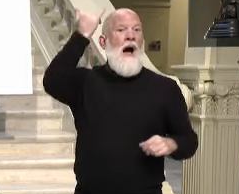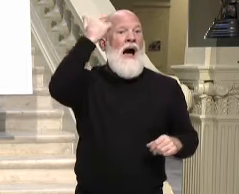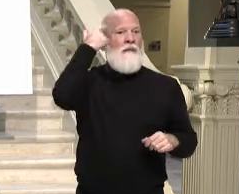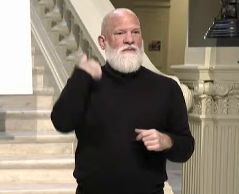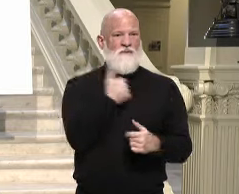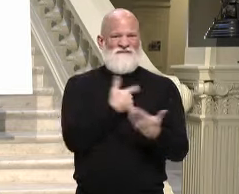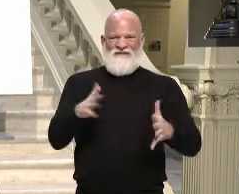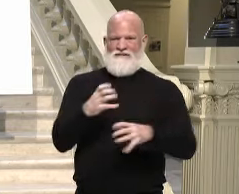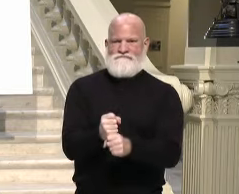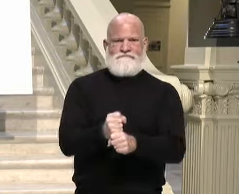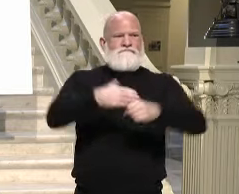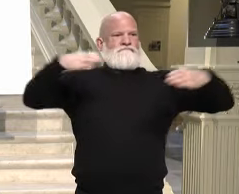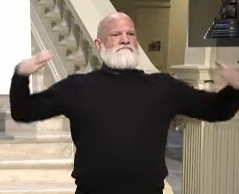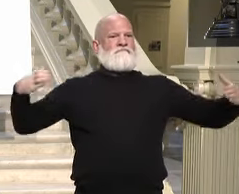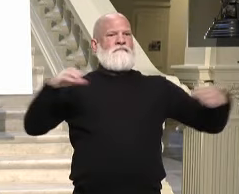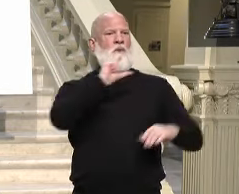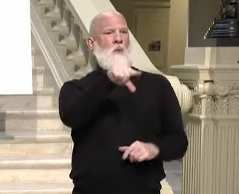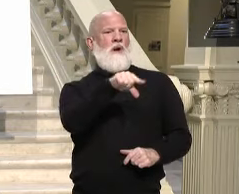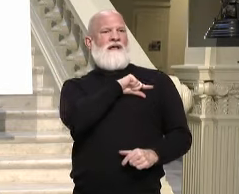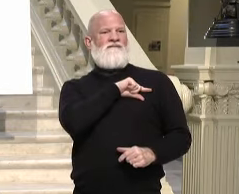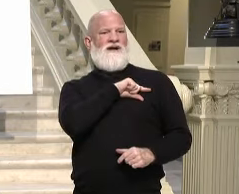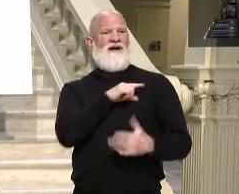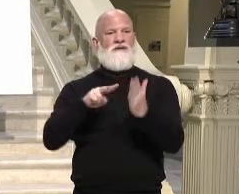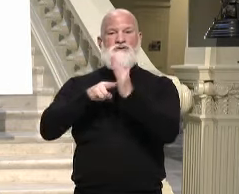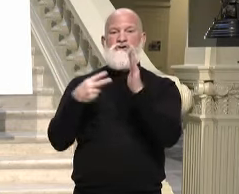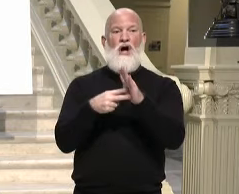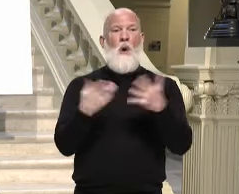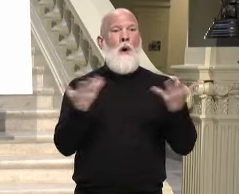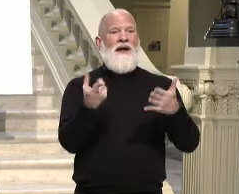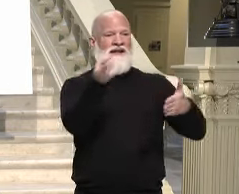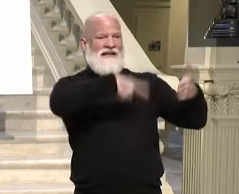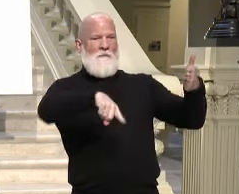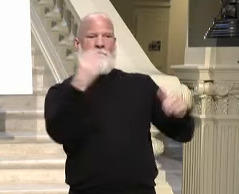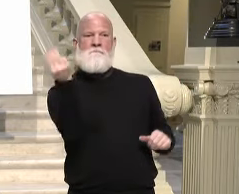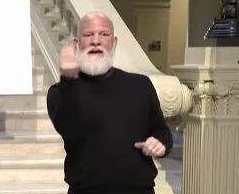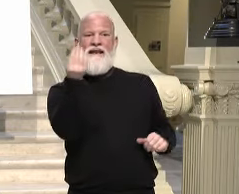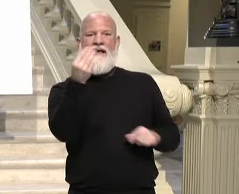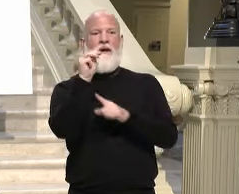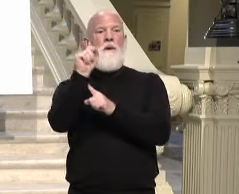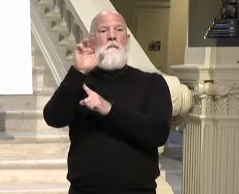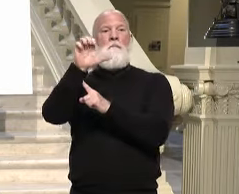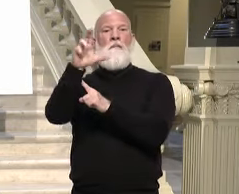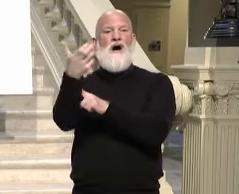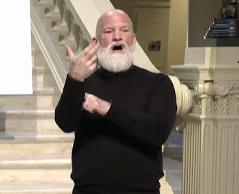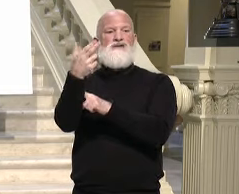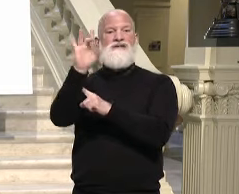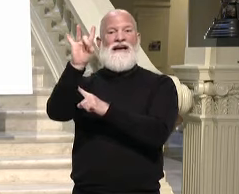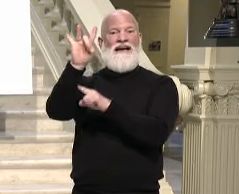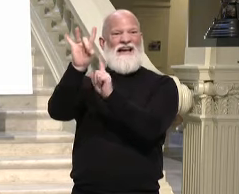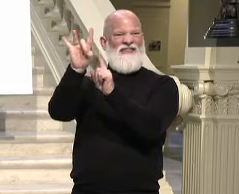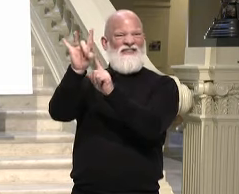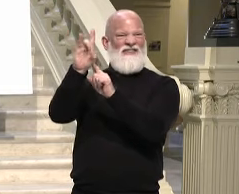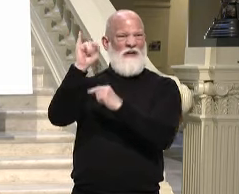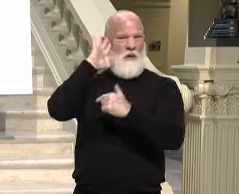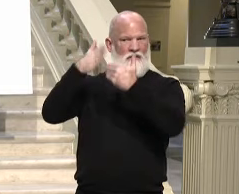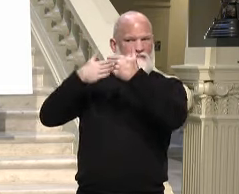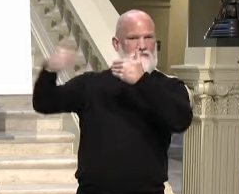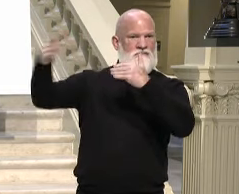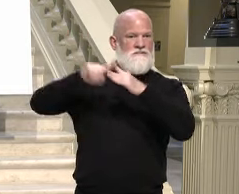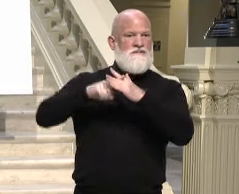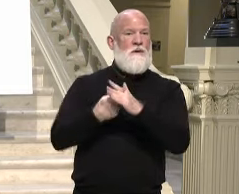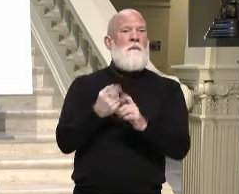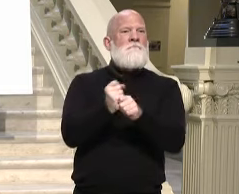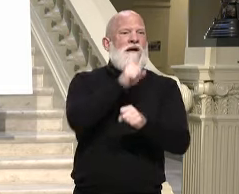Monday, March the 8th. But we can and should do more to make absolutely certain more